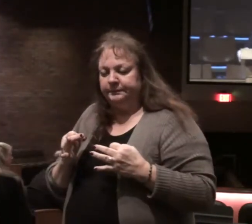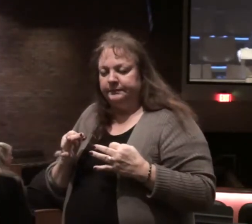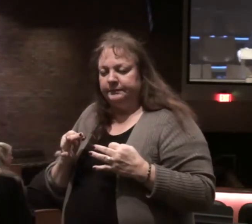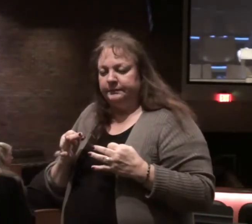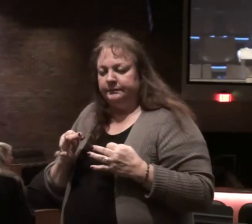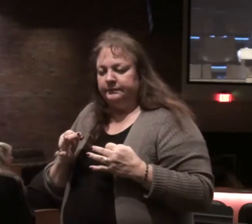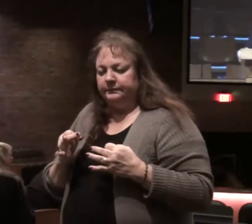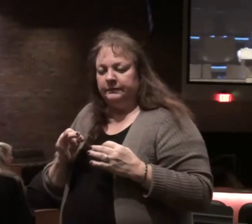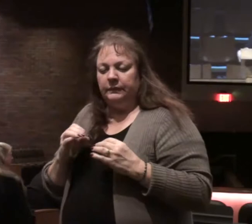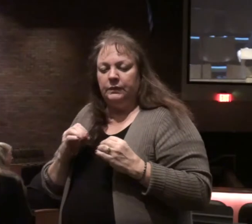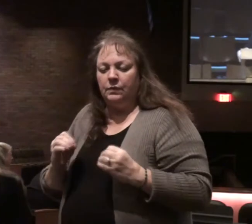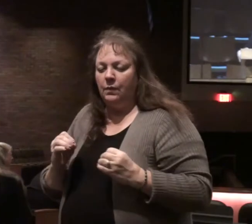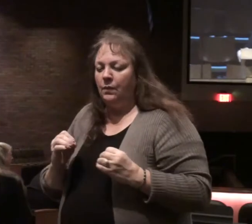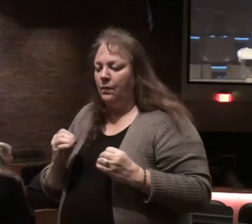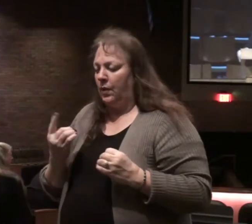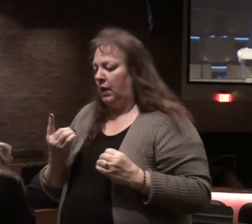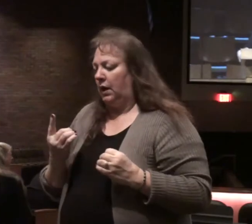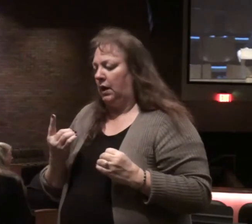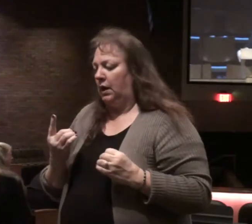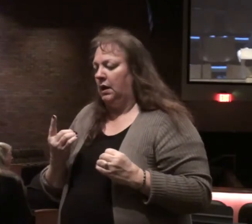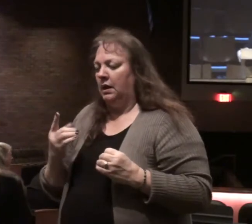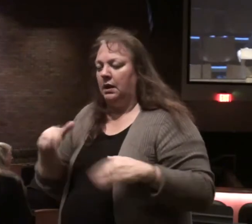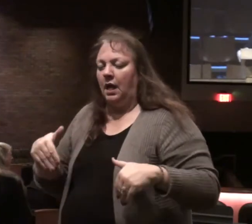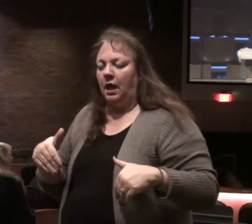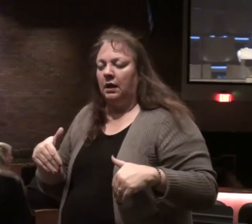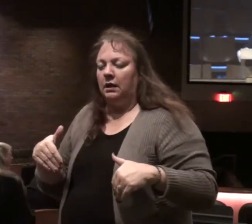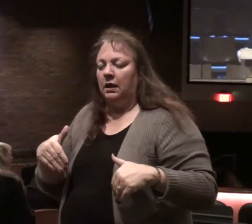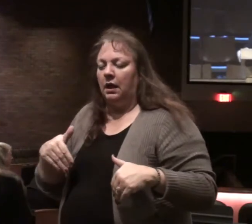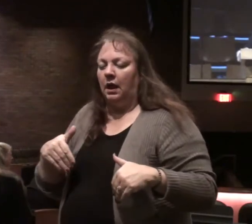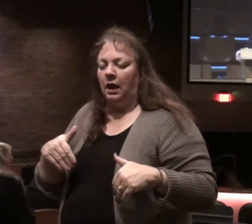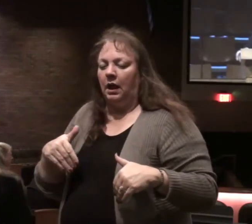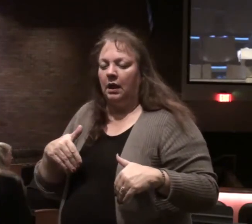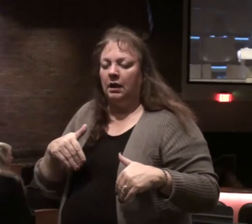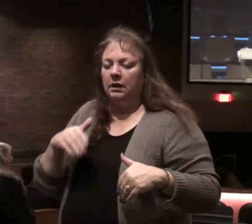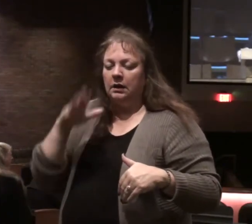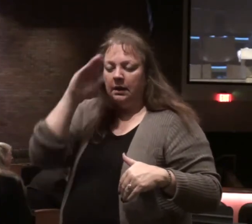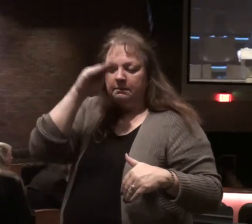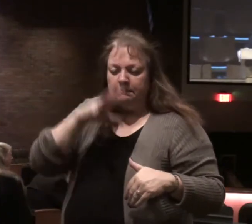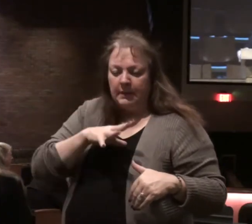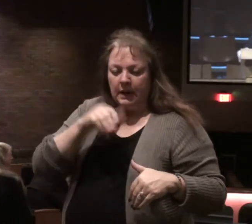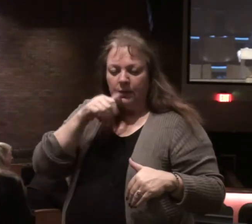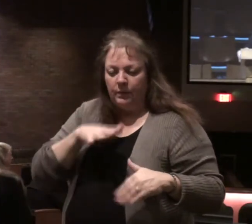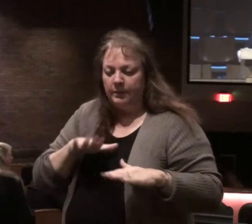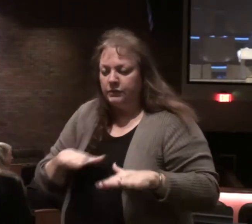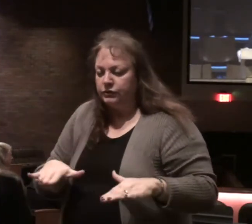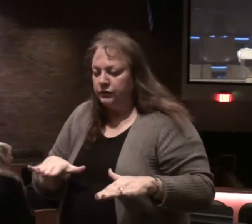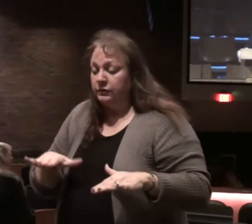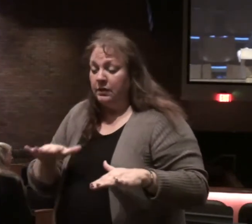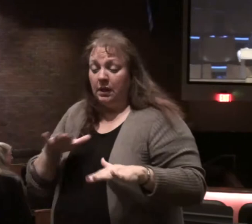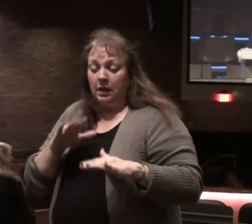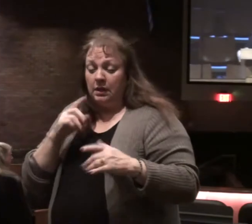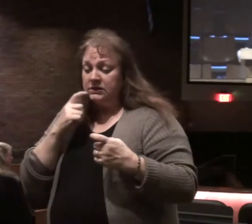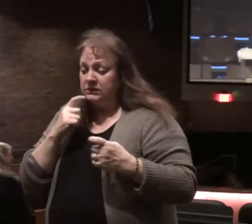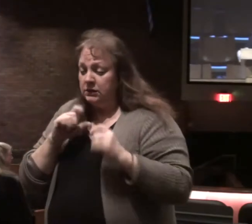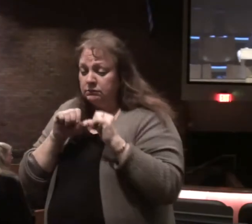and no men or women or children who ever have their sins forgiven through Christ will remain